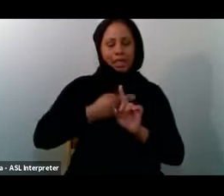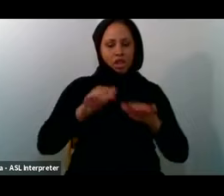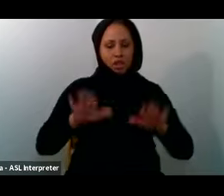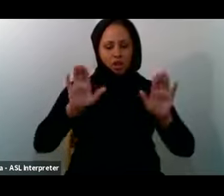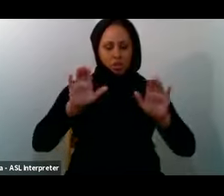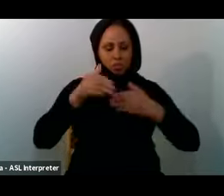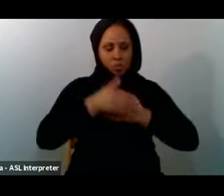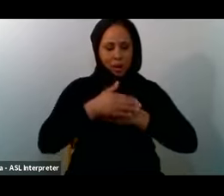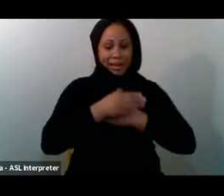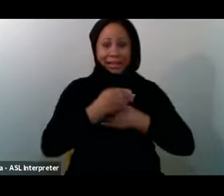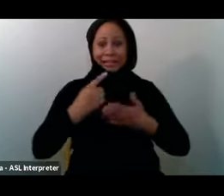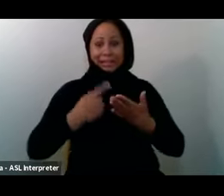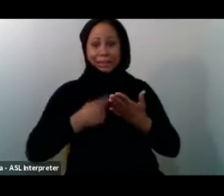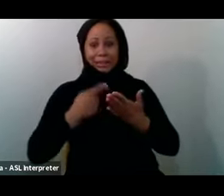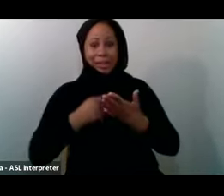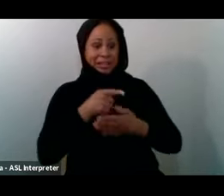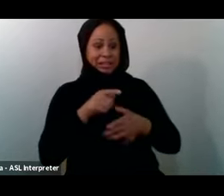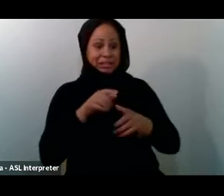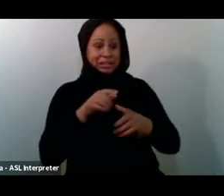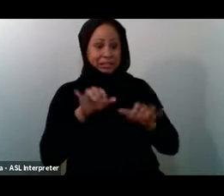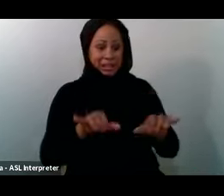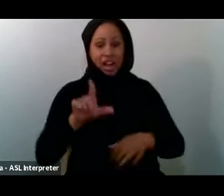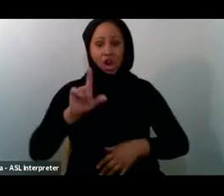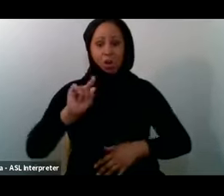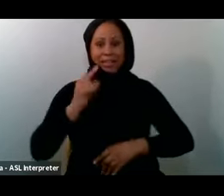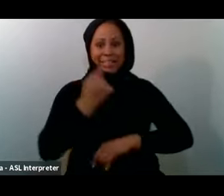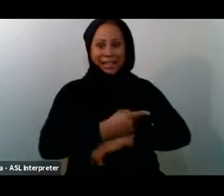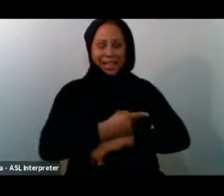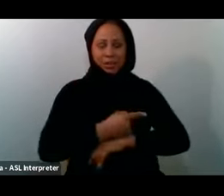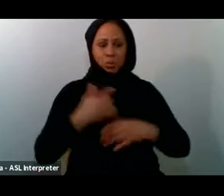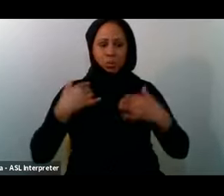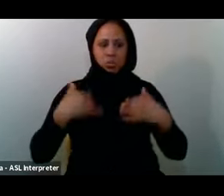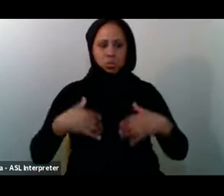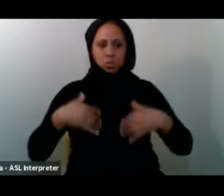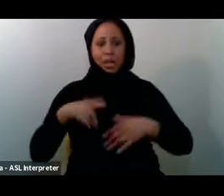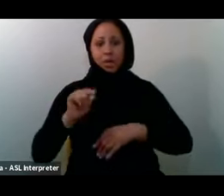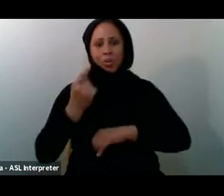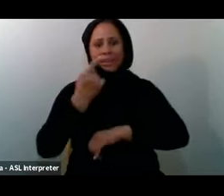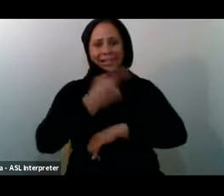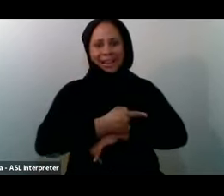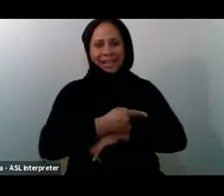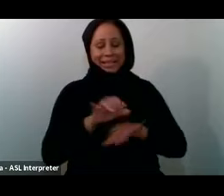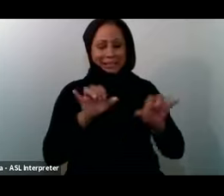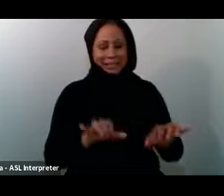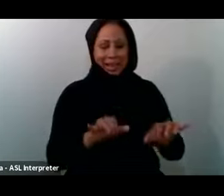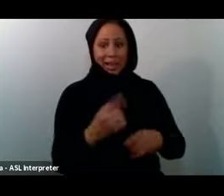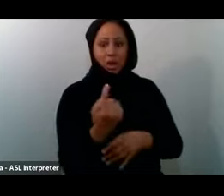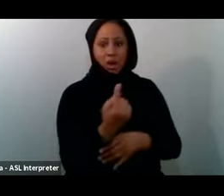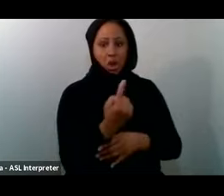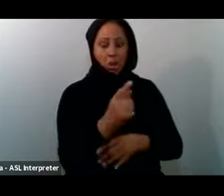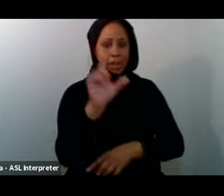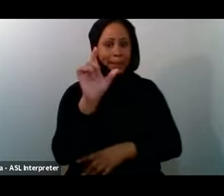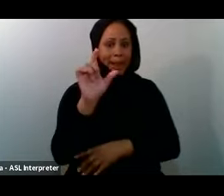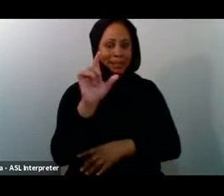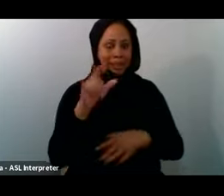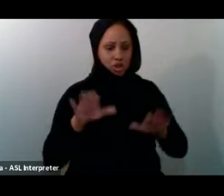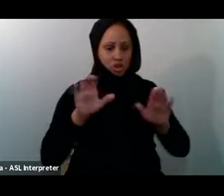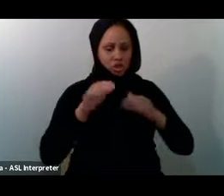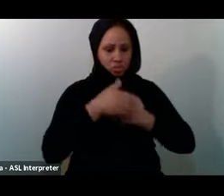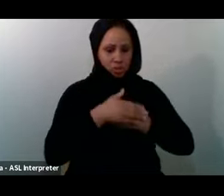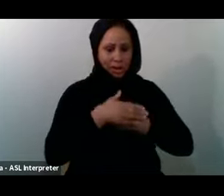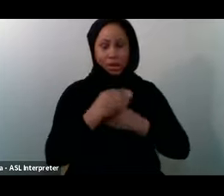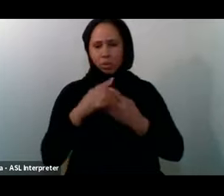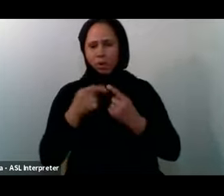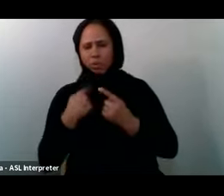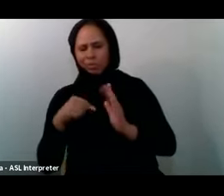20 days In i'tikaf 20 days In the masjid In seclusion Right And so when we Look at this hadith We